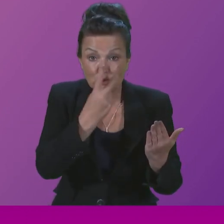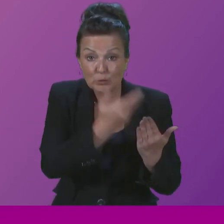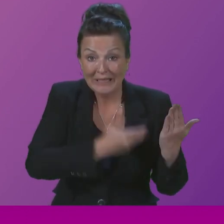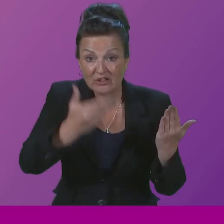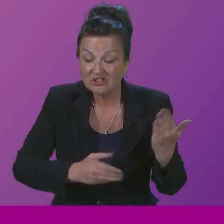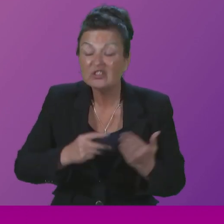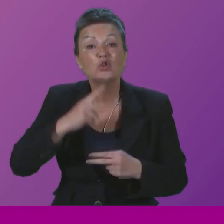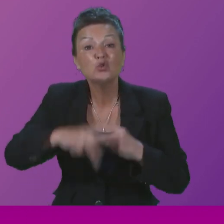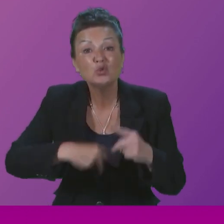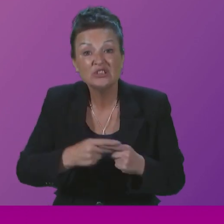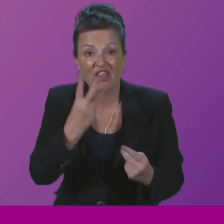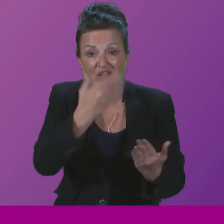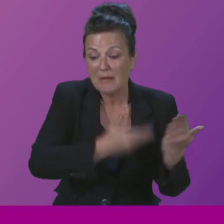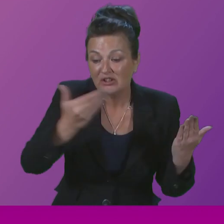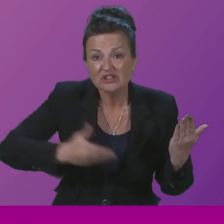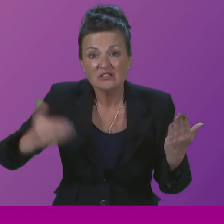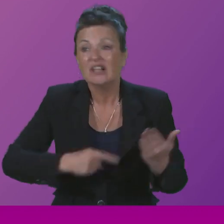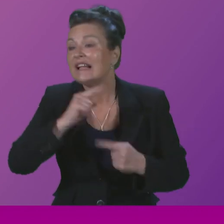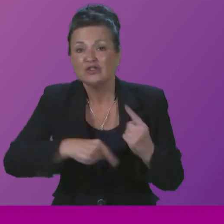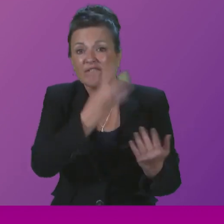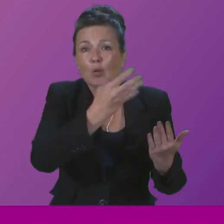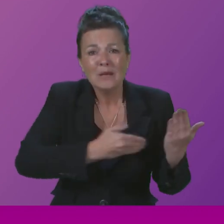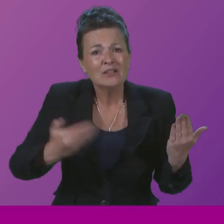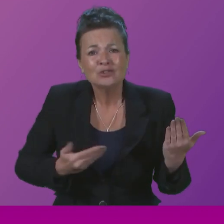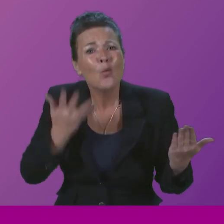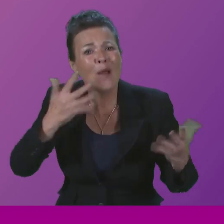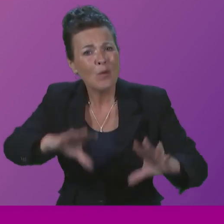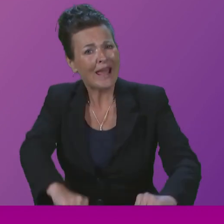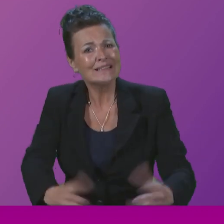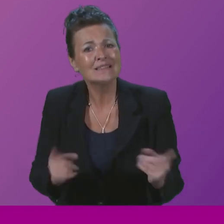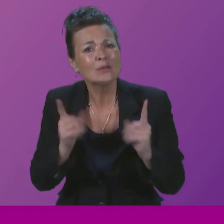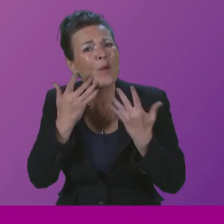it will be three pages long. When will this end, First Minister? First Minister.